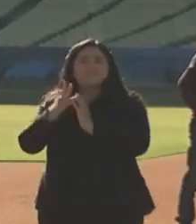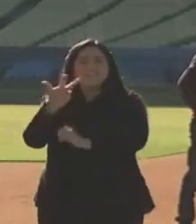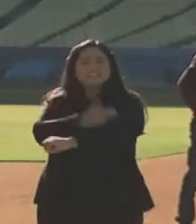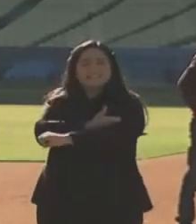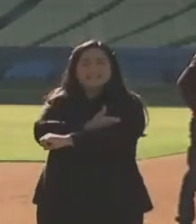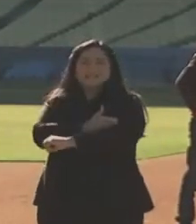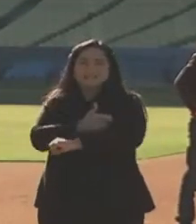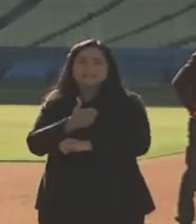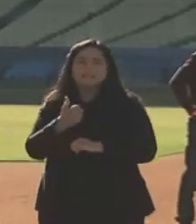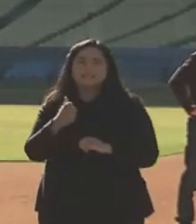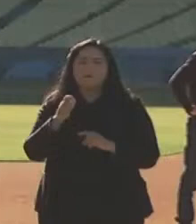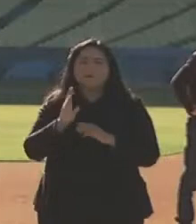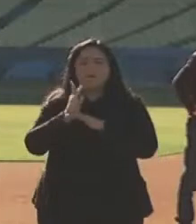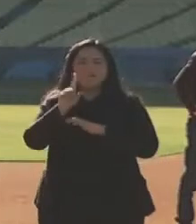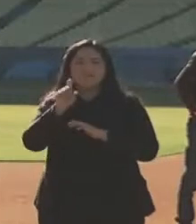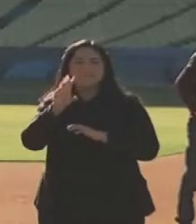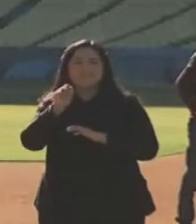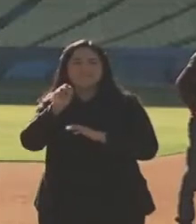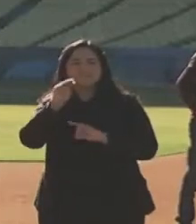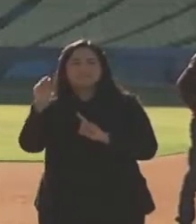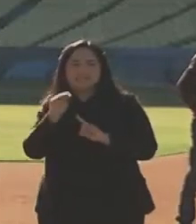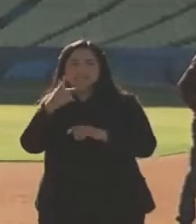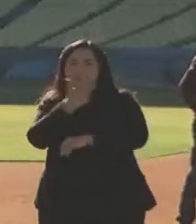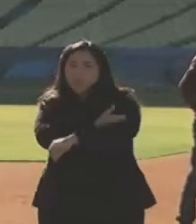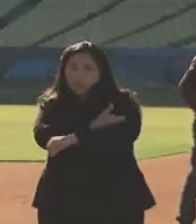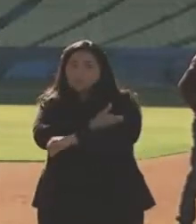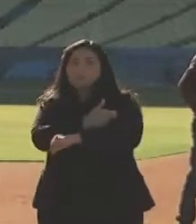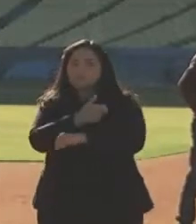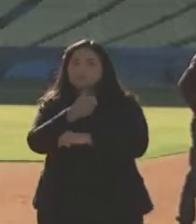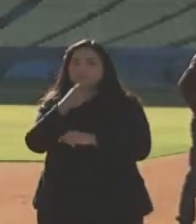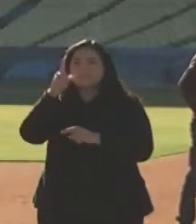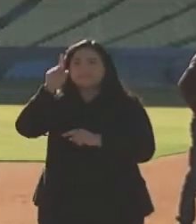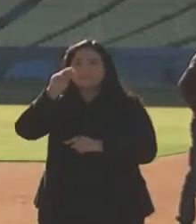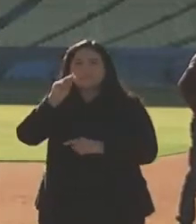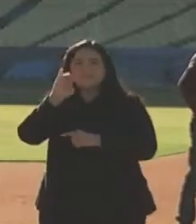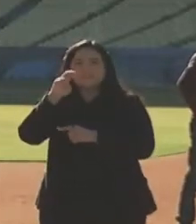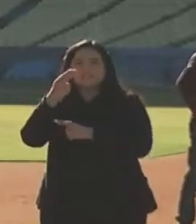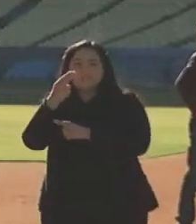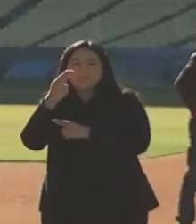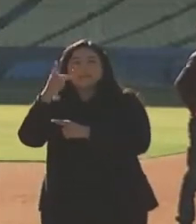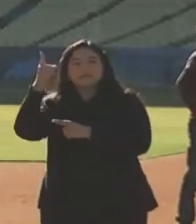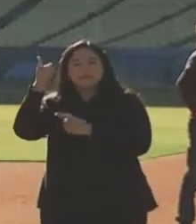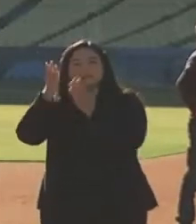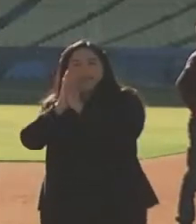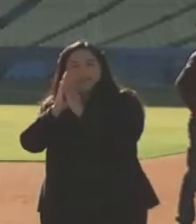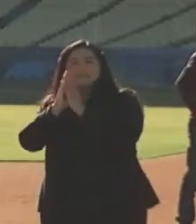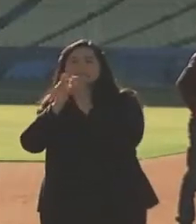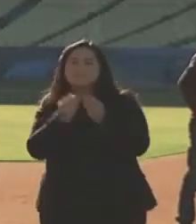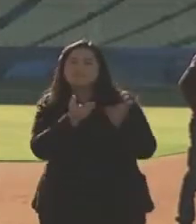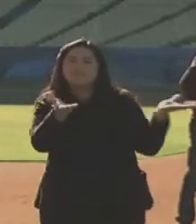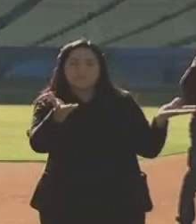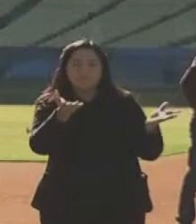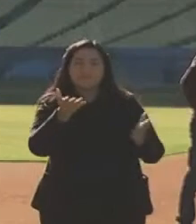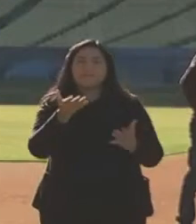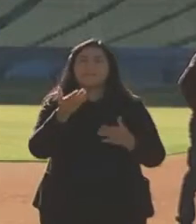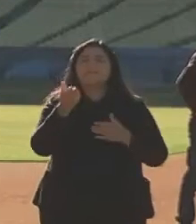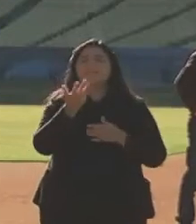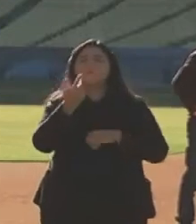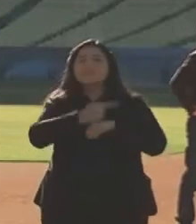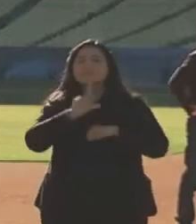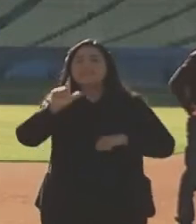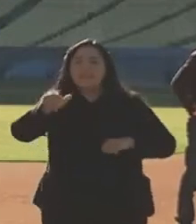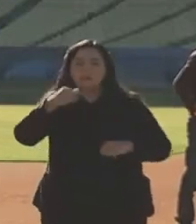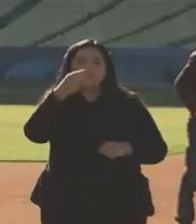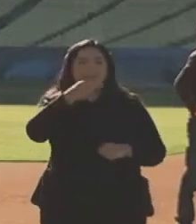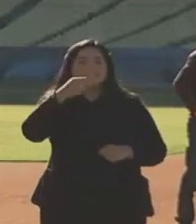that were estimated to be in storage in Michigan, be distributed. few days later, HHS said they would be distributing those